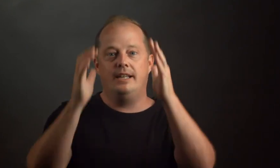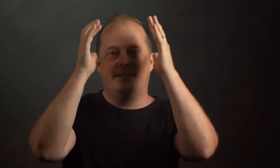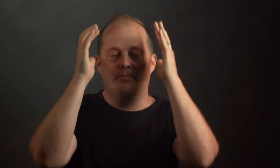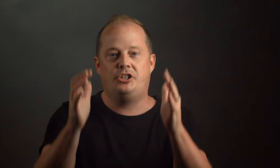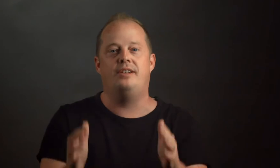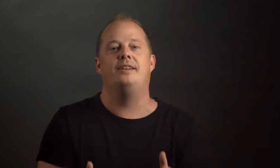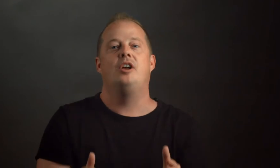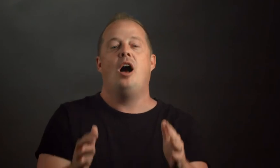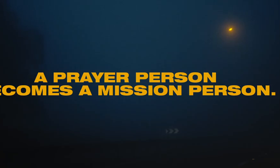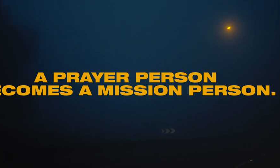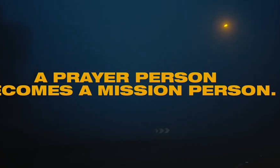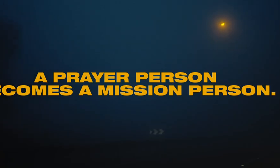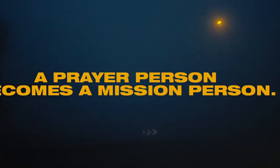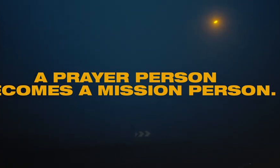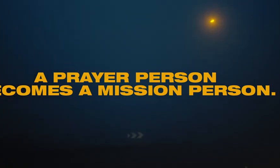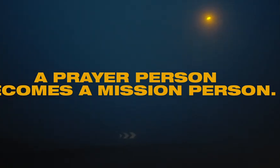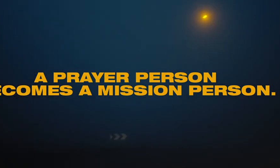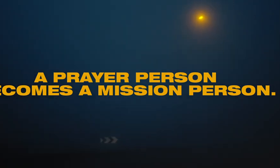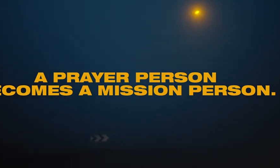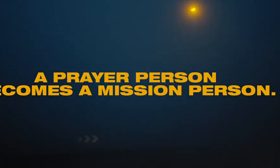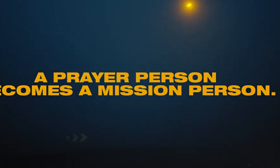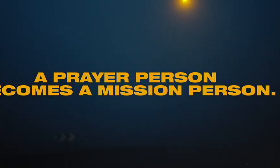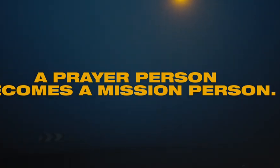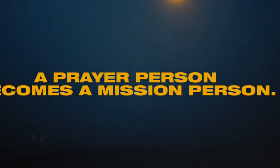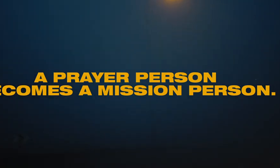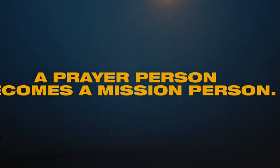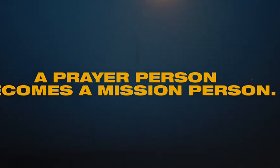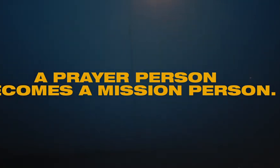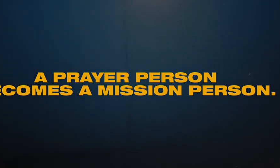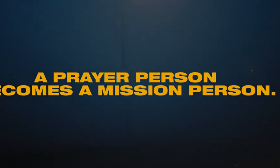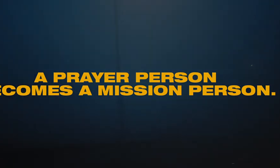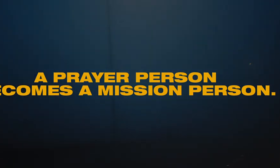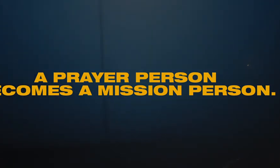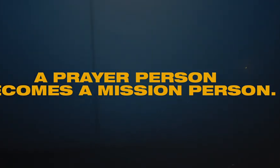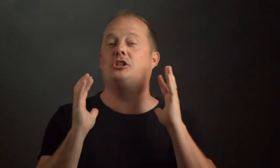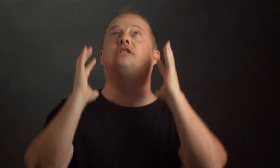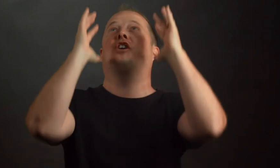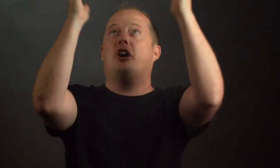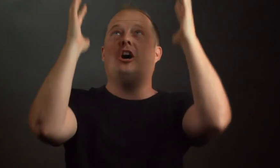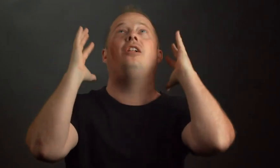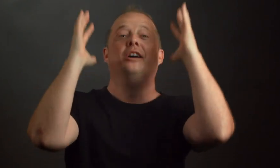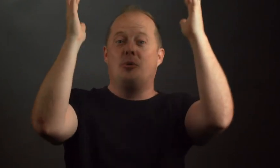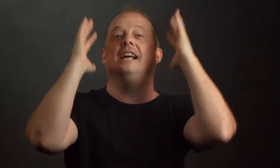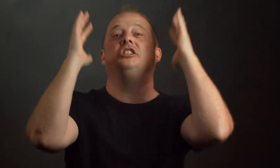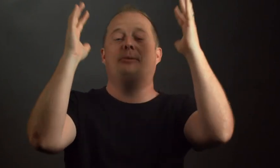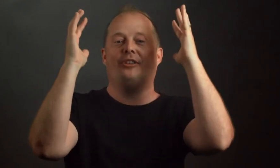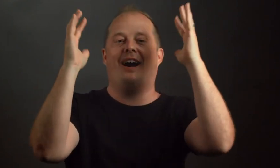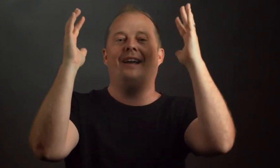leads to mission a prayer person becomes a mission person it's prayer and action so it's vertical relationship with god